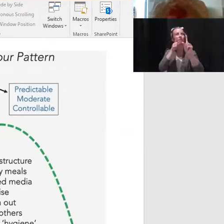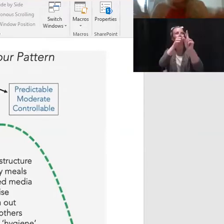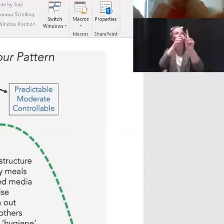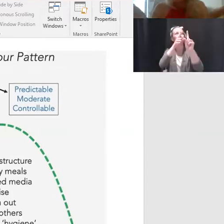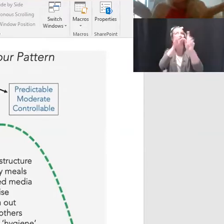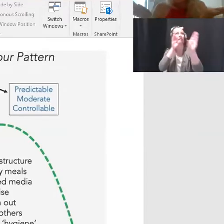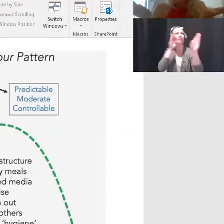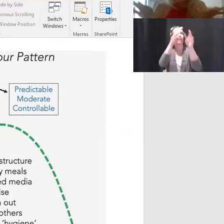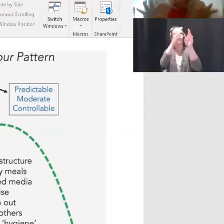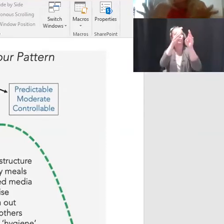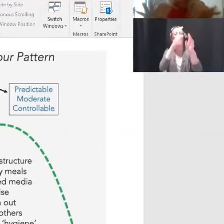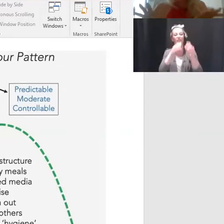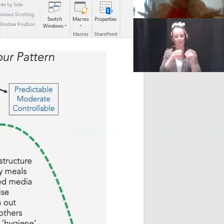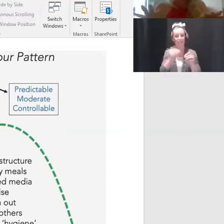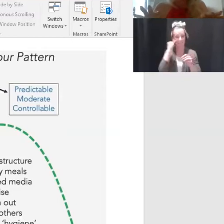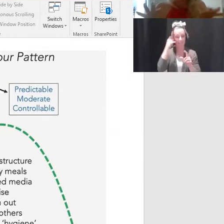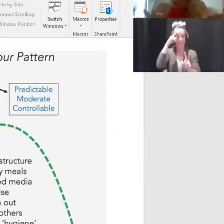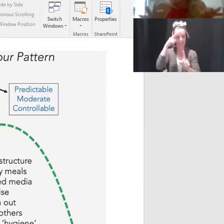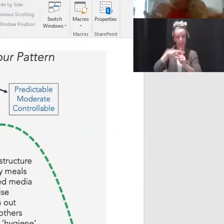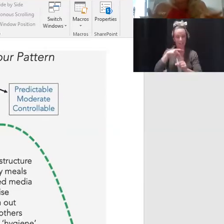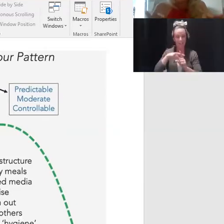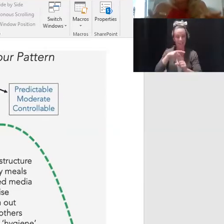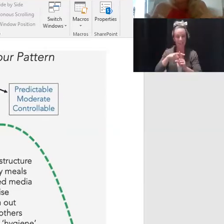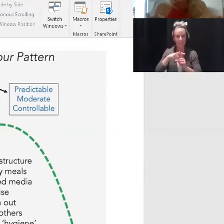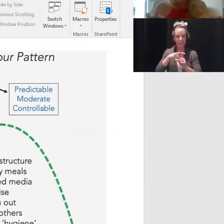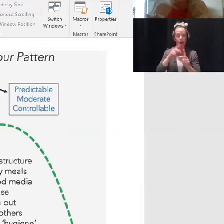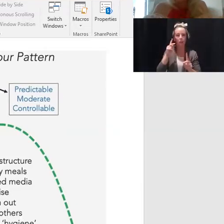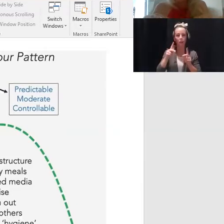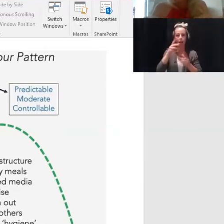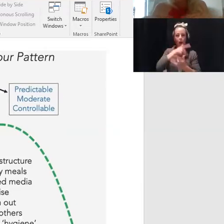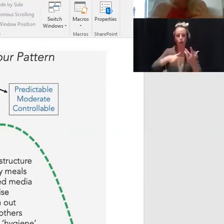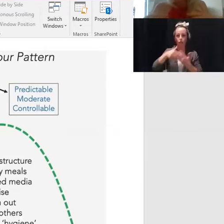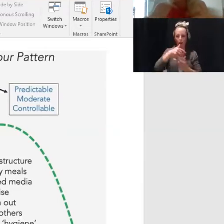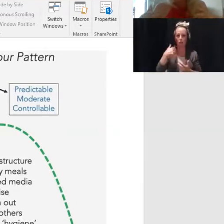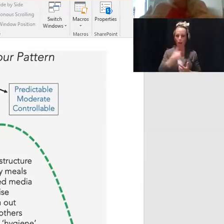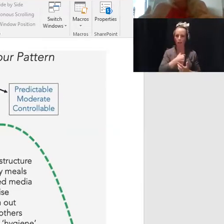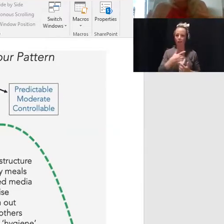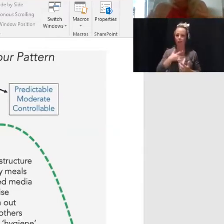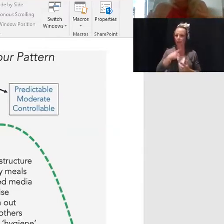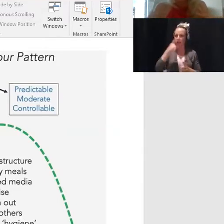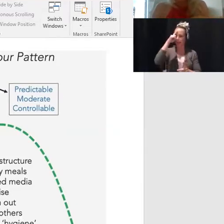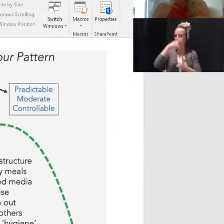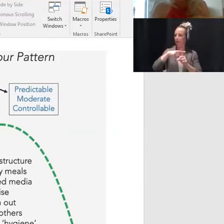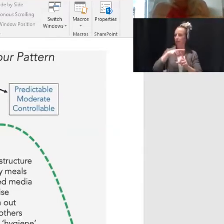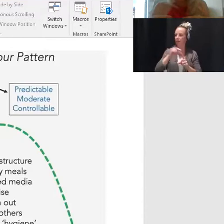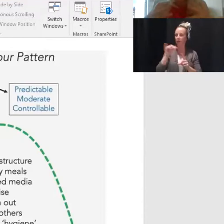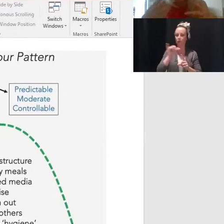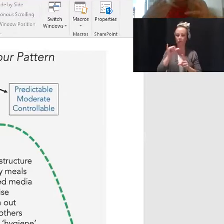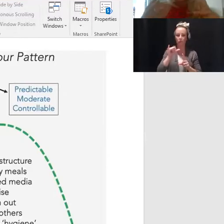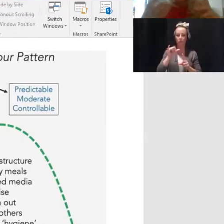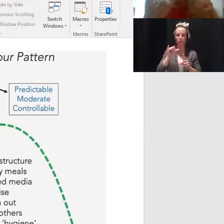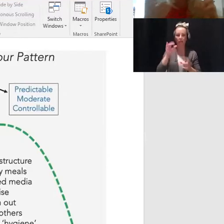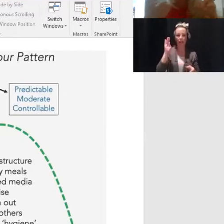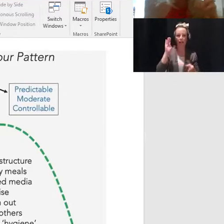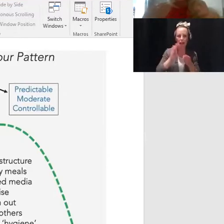a contagion effect. Those around us feel less stressed. So practice healthy boundaries. There's that